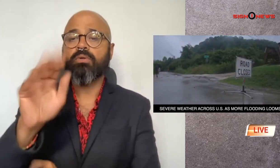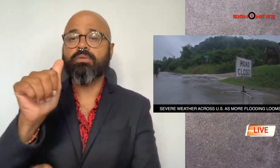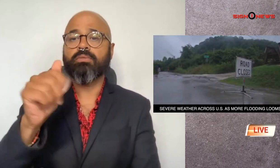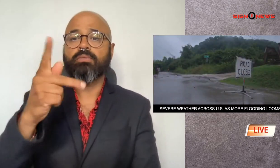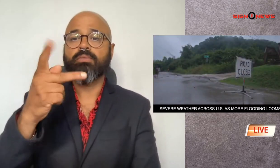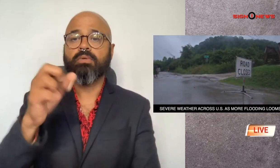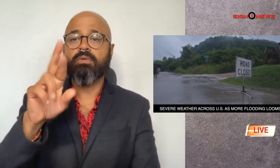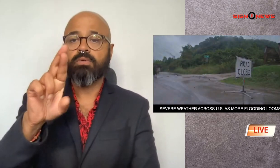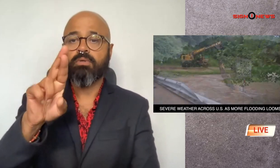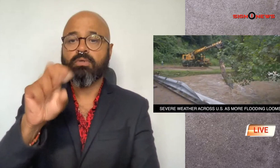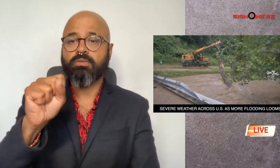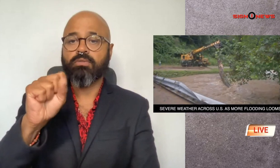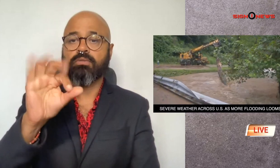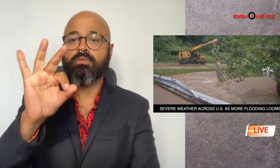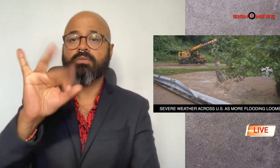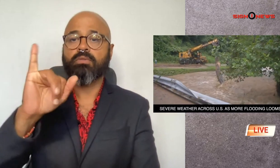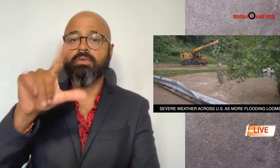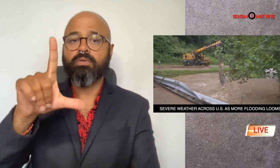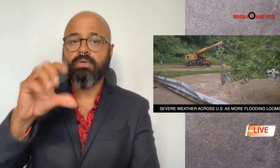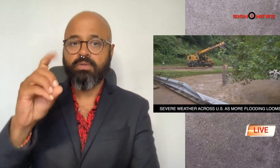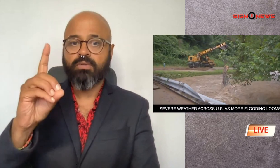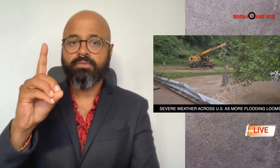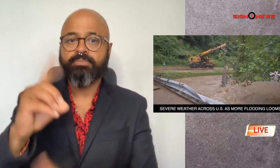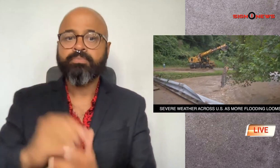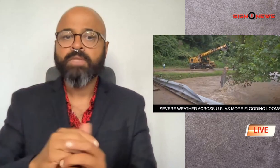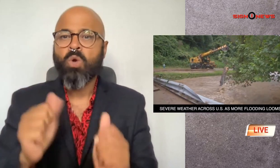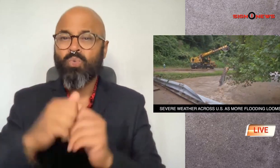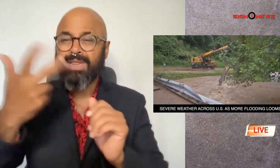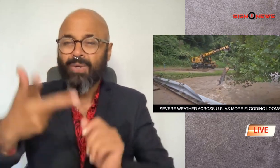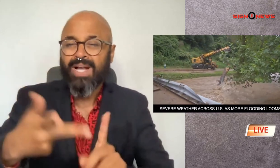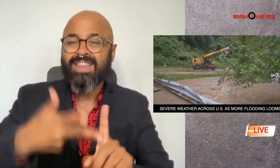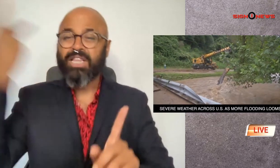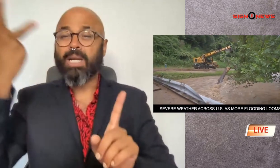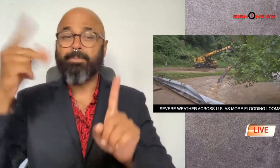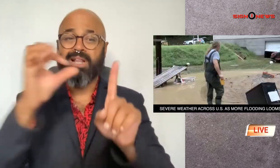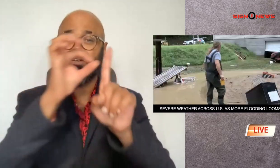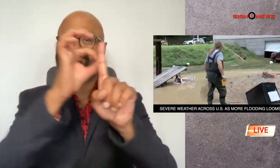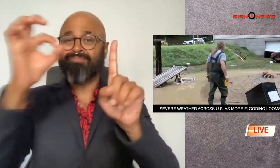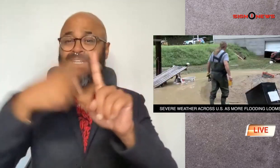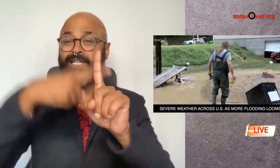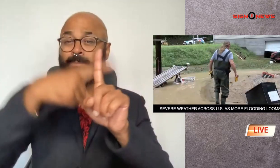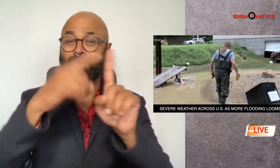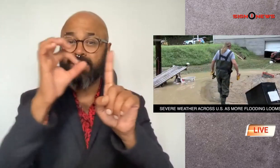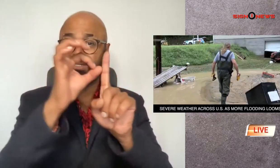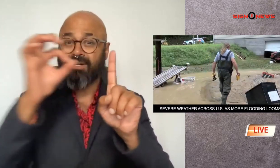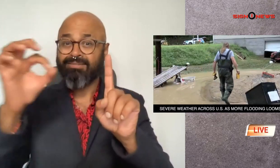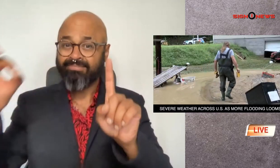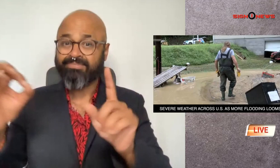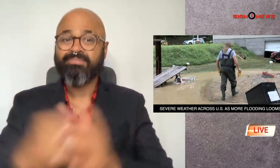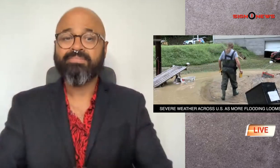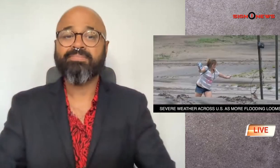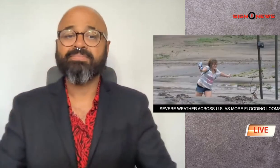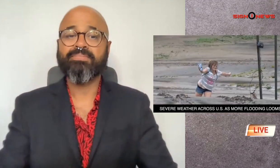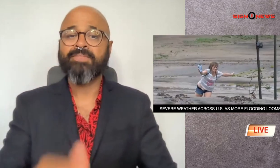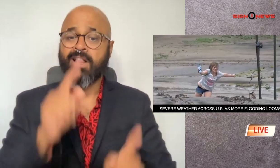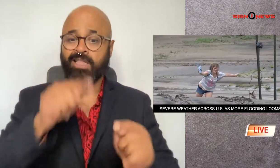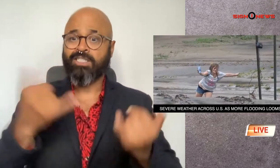Bakersfield with triple digit temperatures